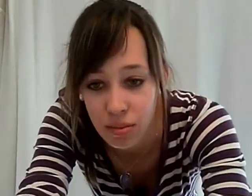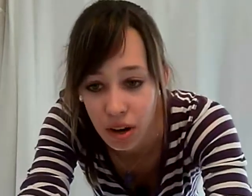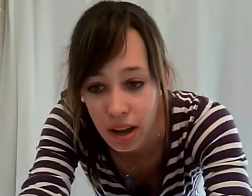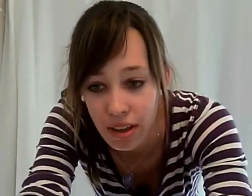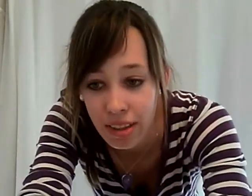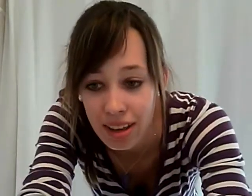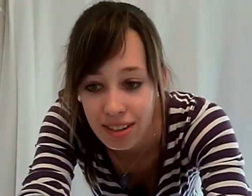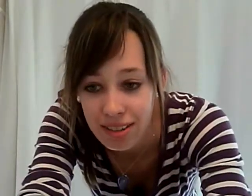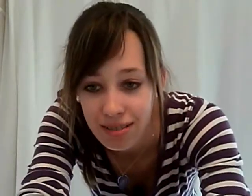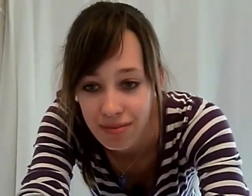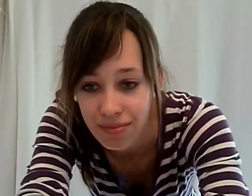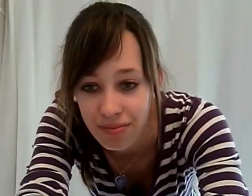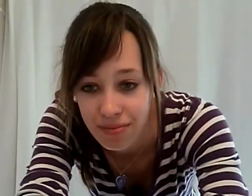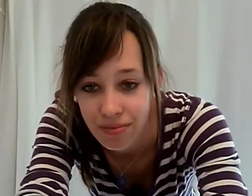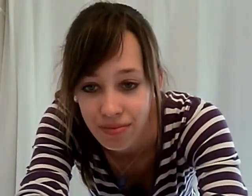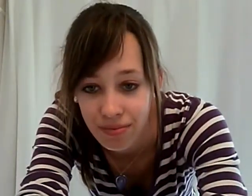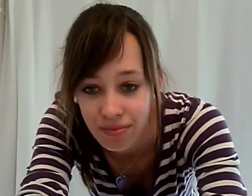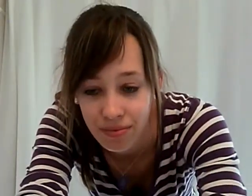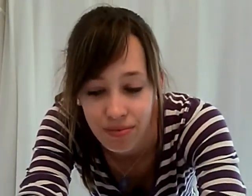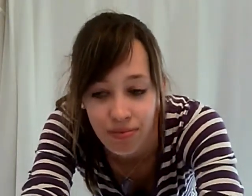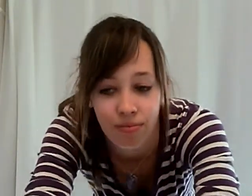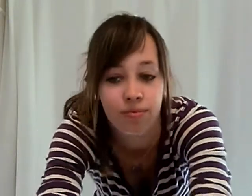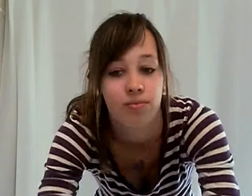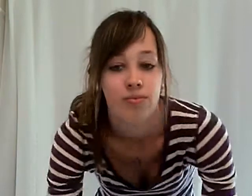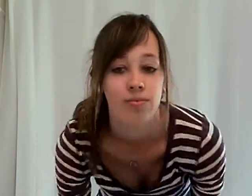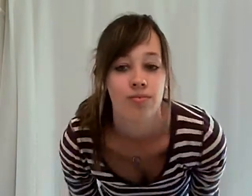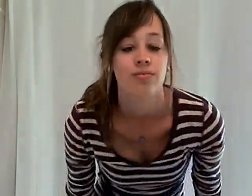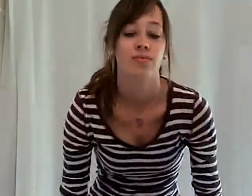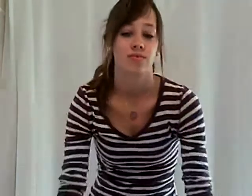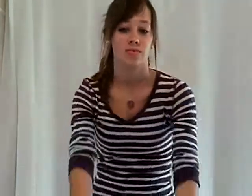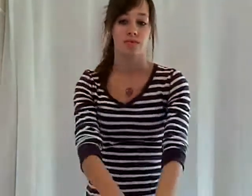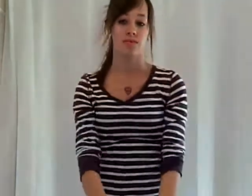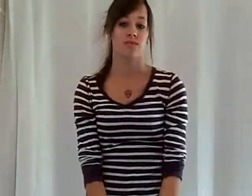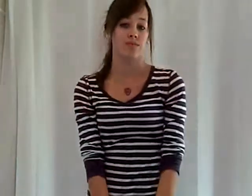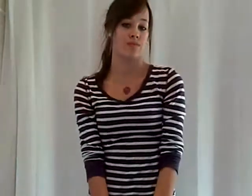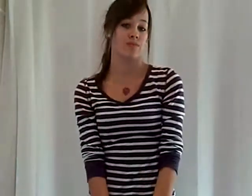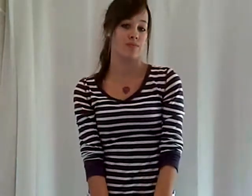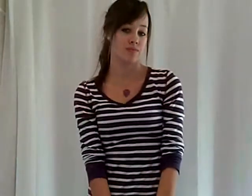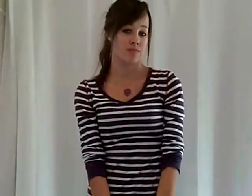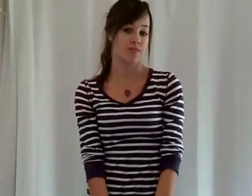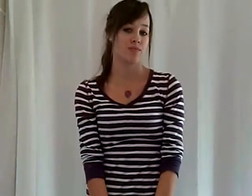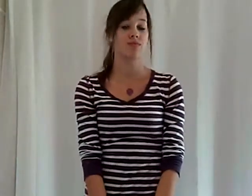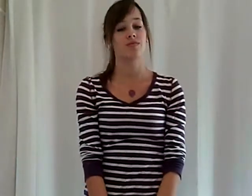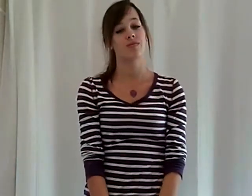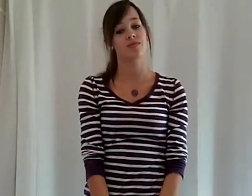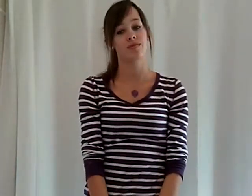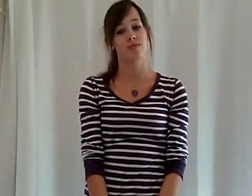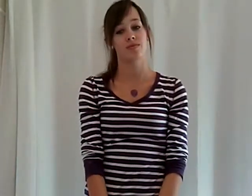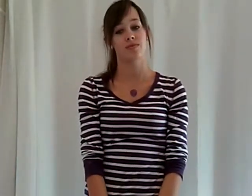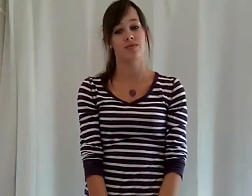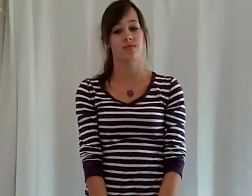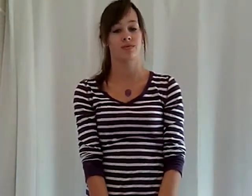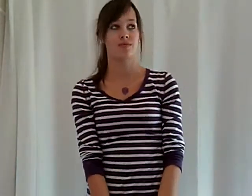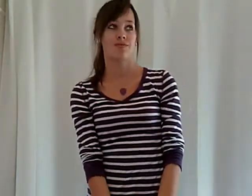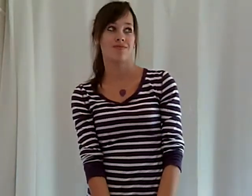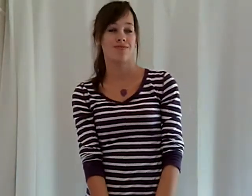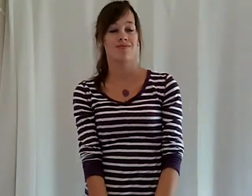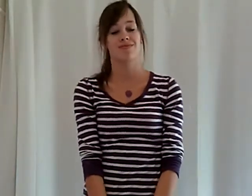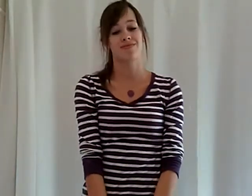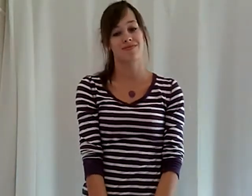part on that. Be there, never gonna leave you. See that you wanna be with me, too.